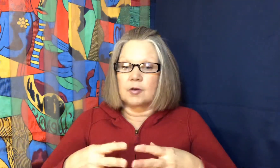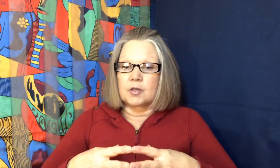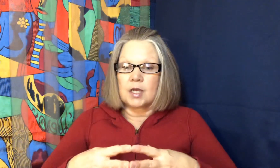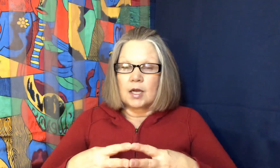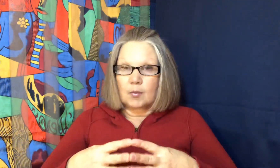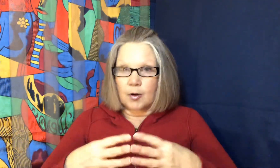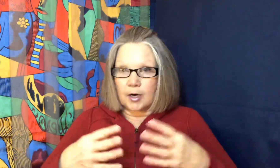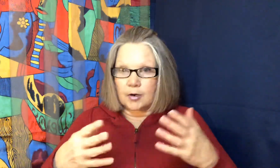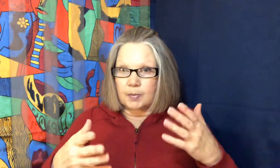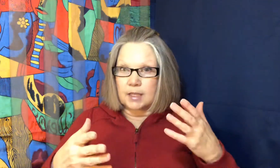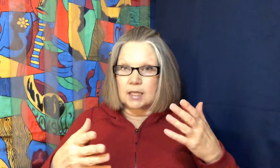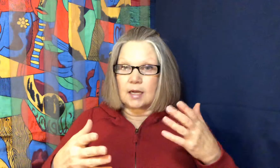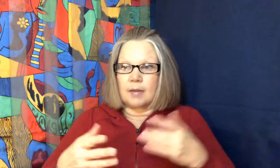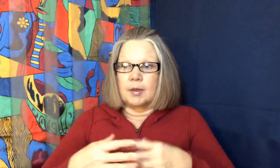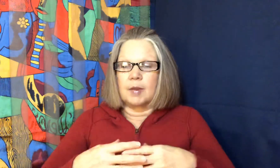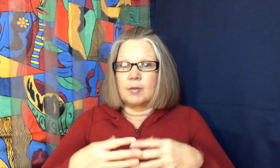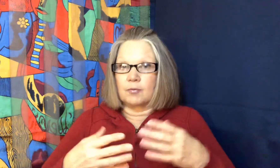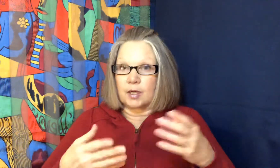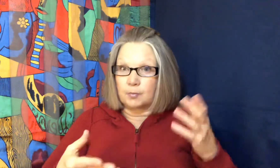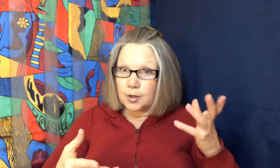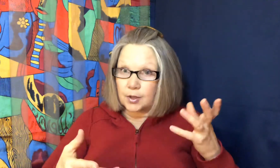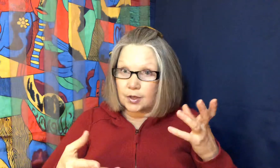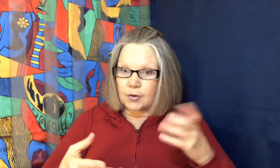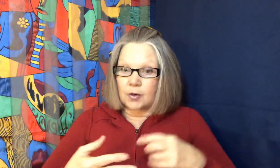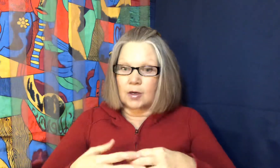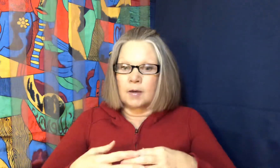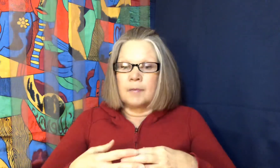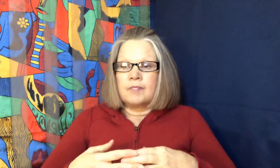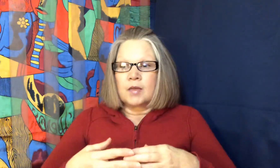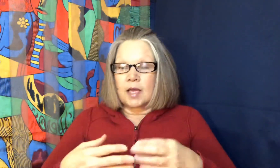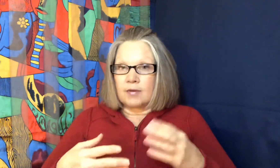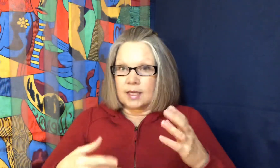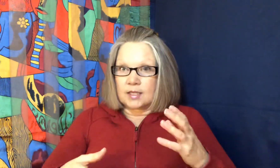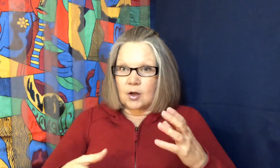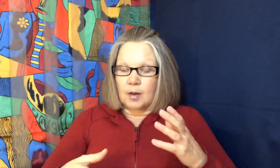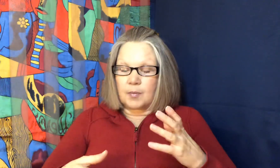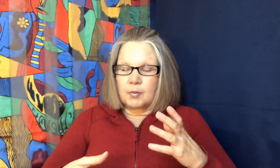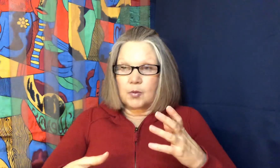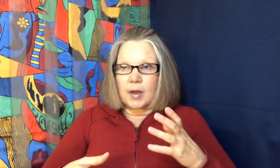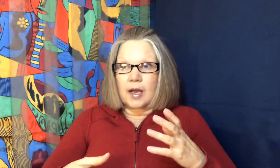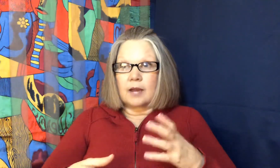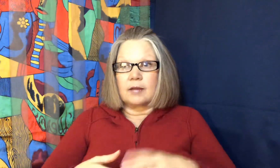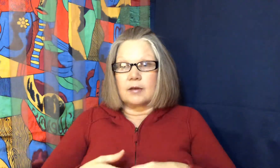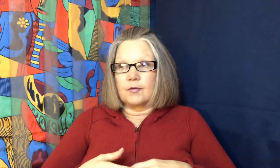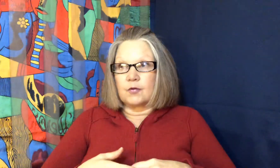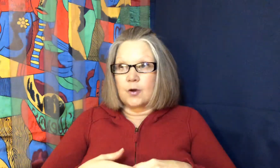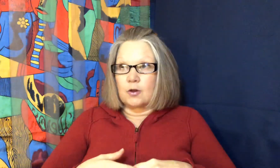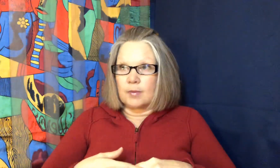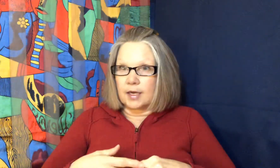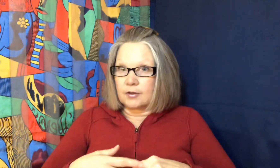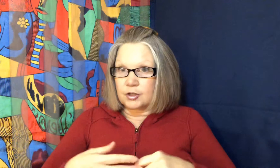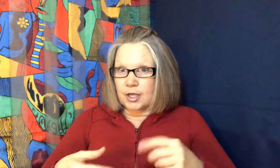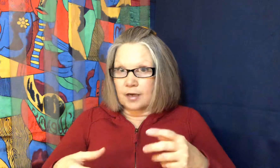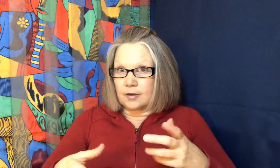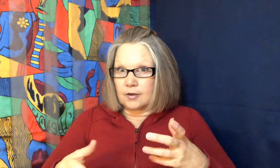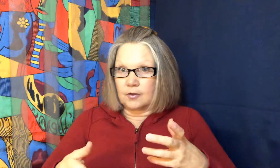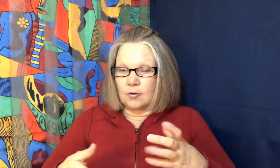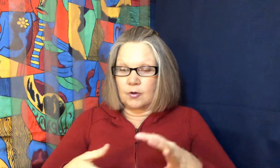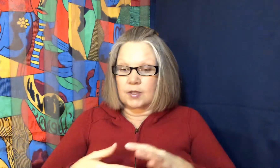prior to bedtime and maybe read a book or have a nice hot bubble bath then if you follow my other channel or this